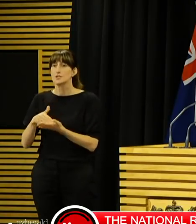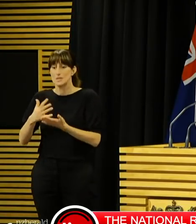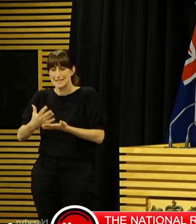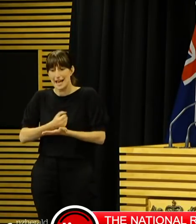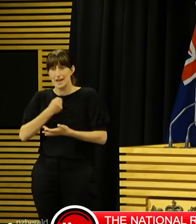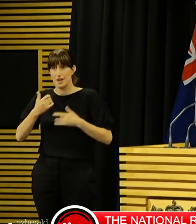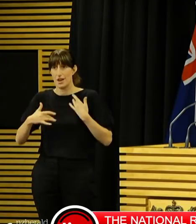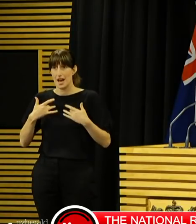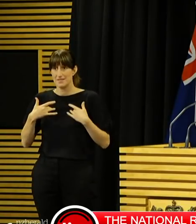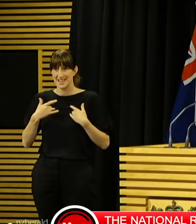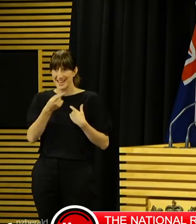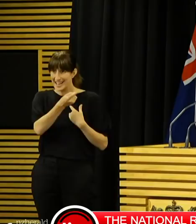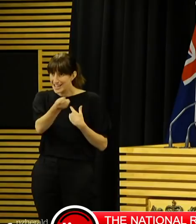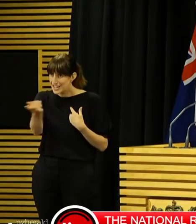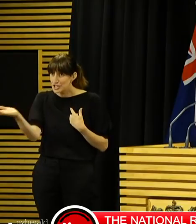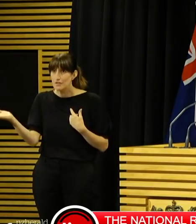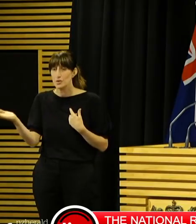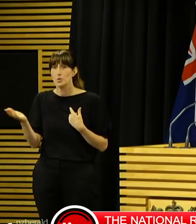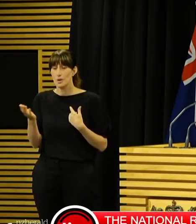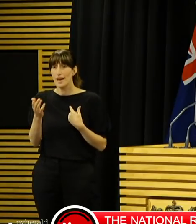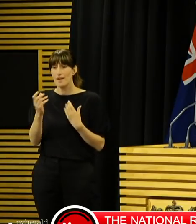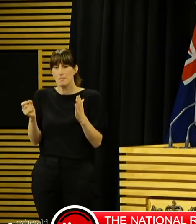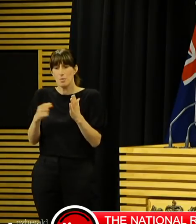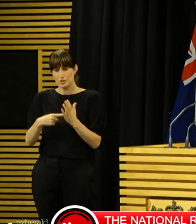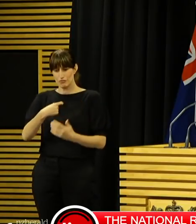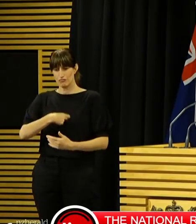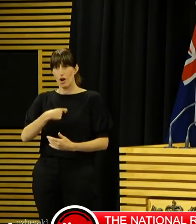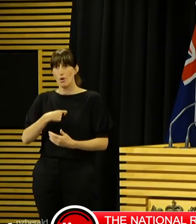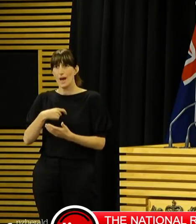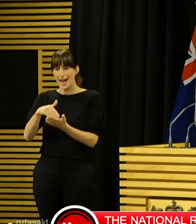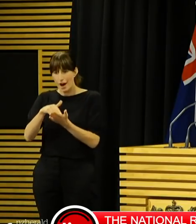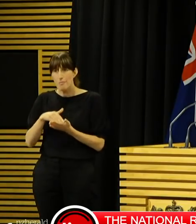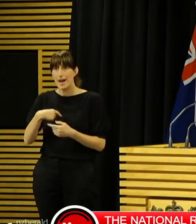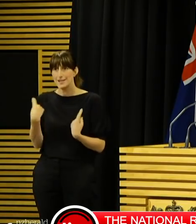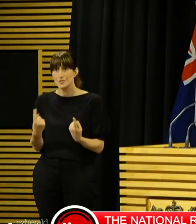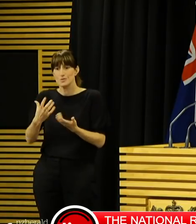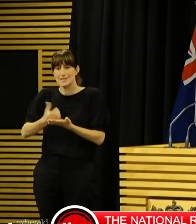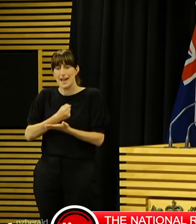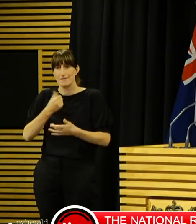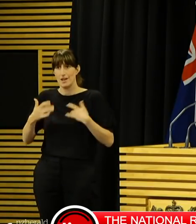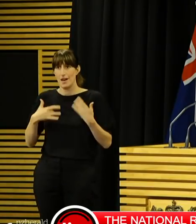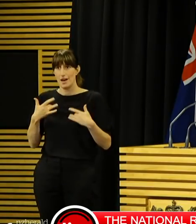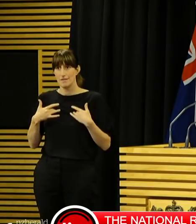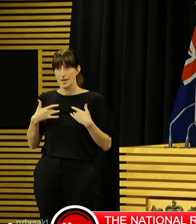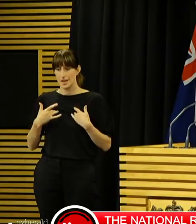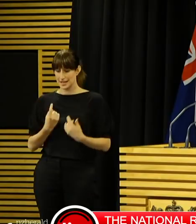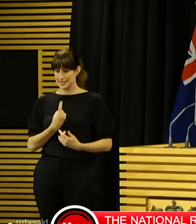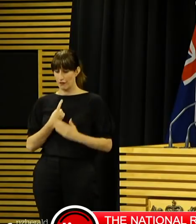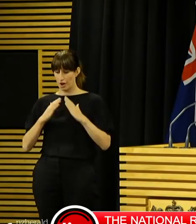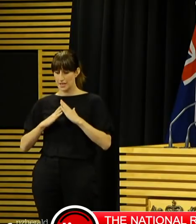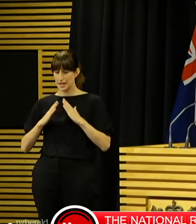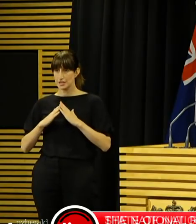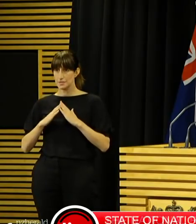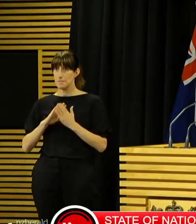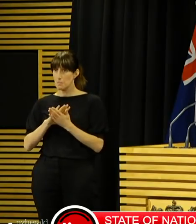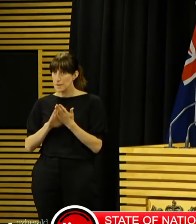Each of you has a role in helping to save a life. Self-isolation means people must stop all interactions with others outside of